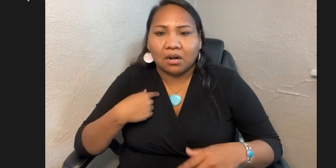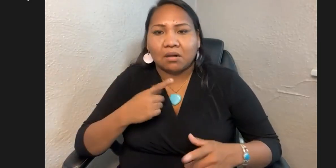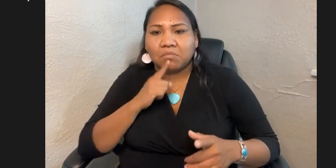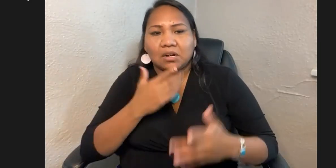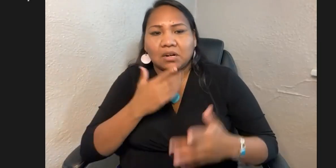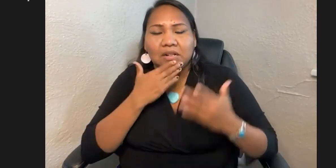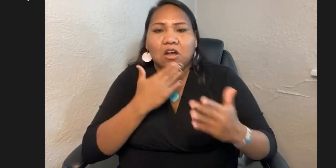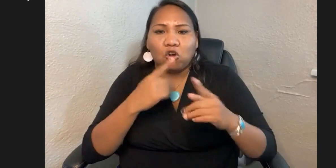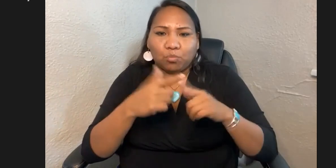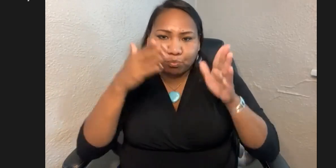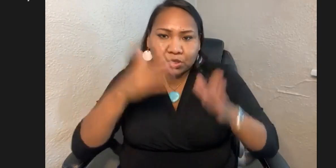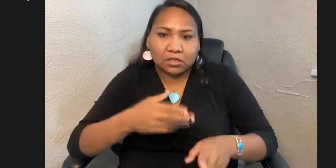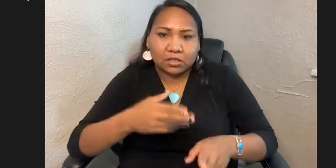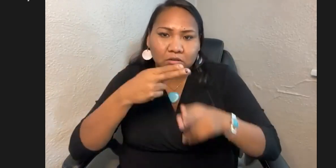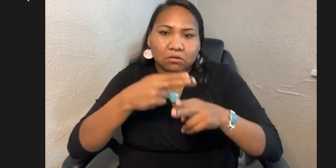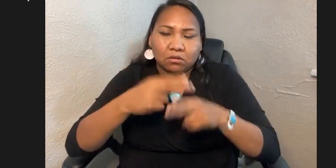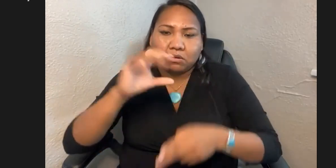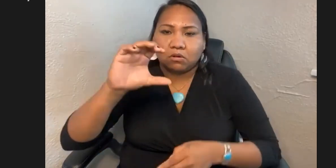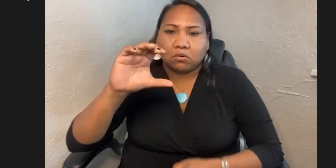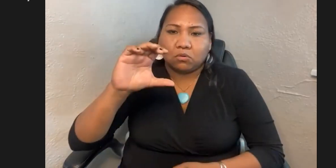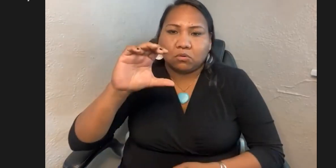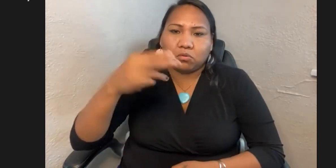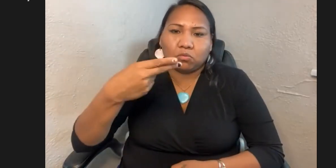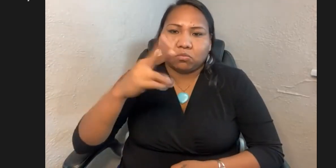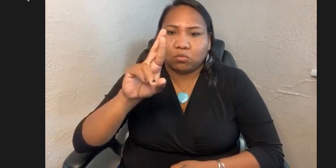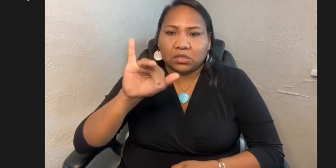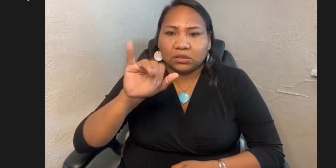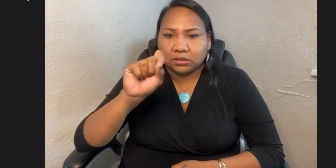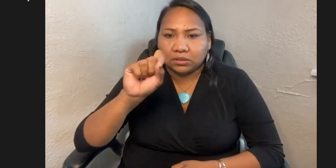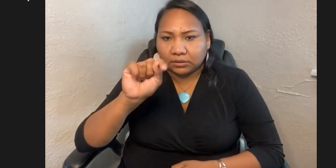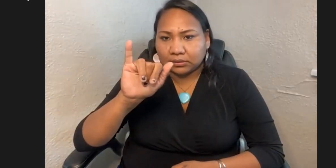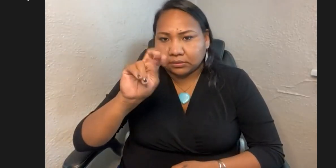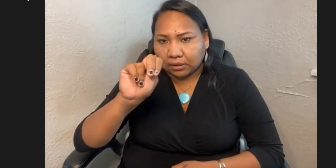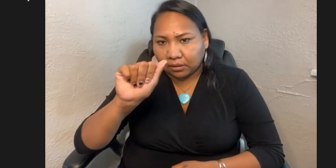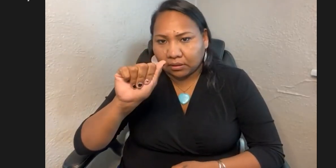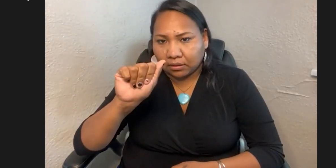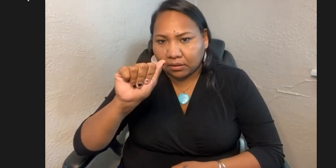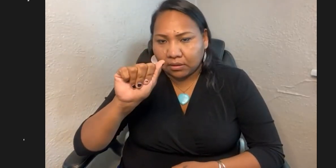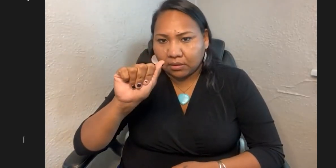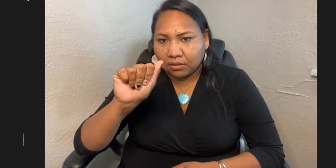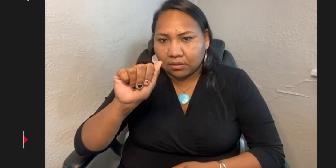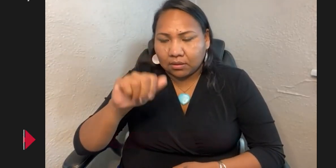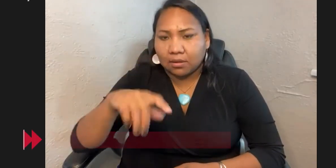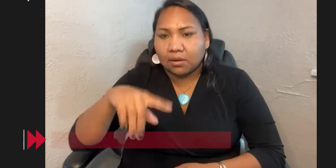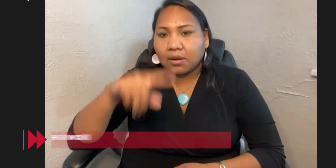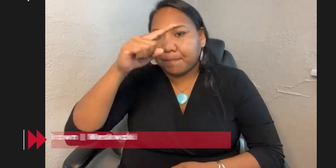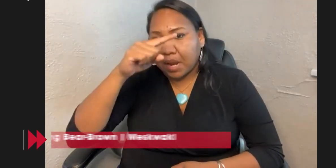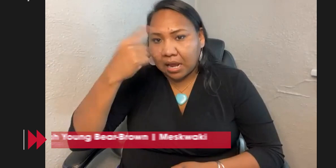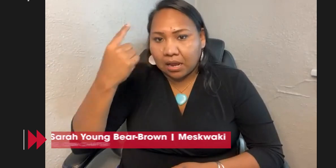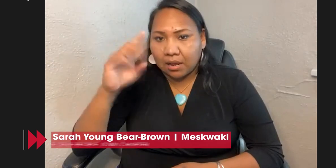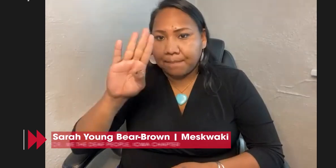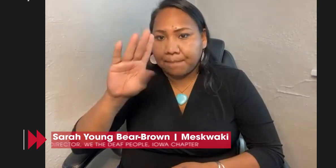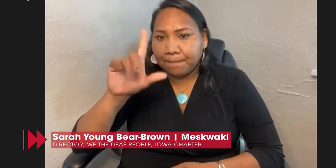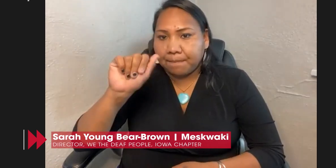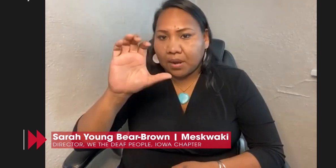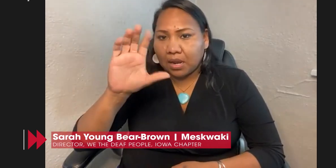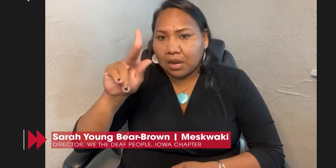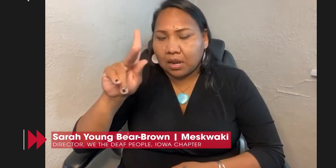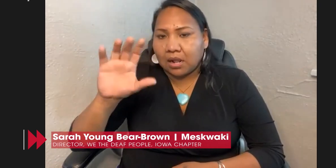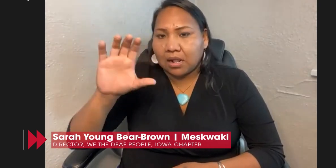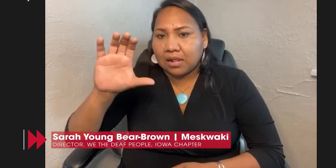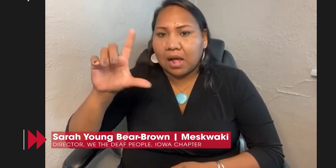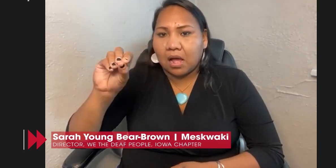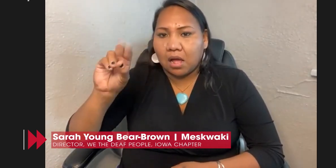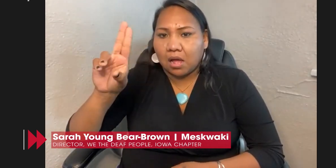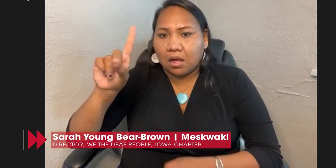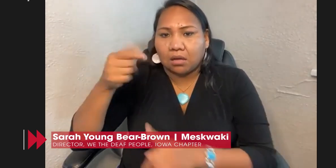Wow, that's a big question. I'm really grateful to a particular person I'd like to mention today. Her name is Christina. Her last name is